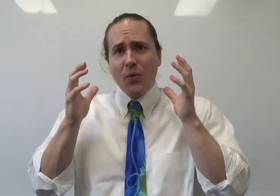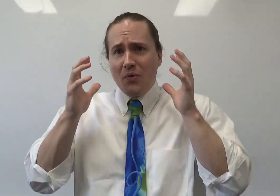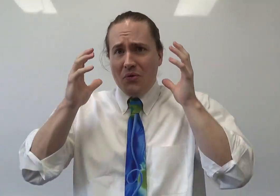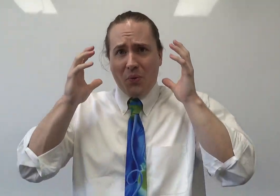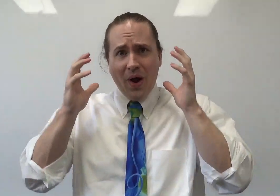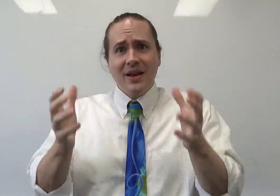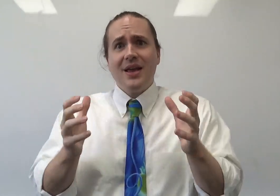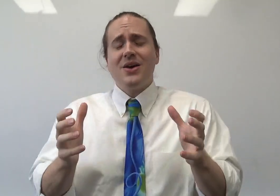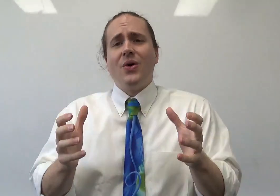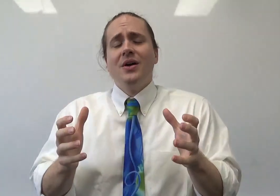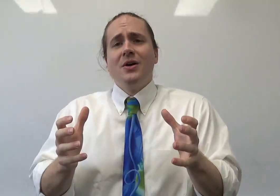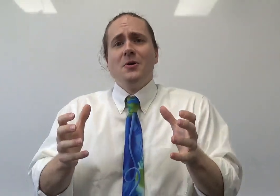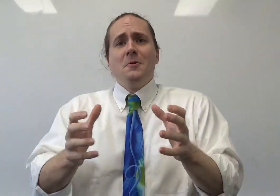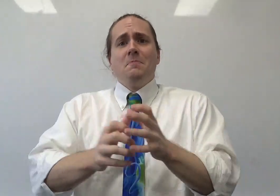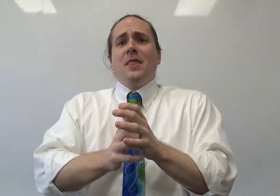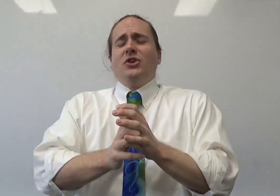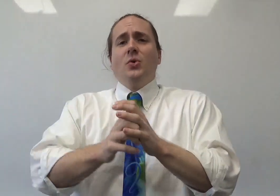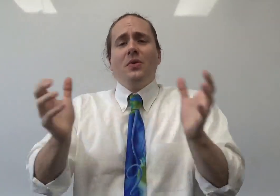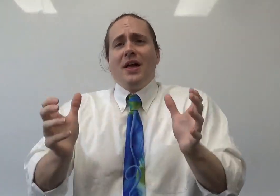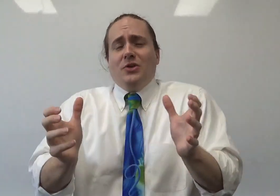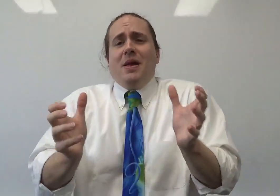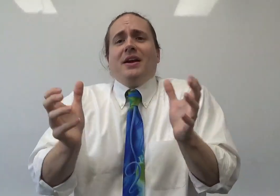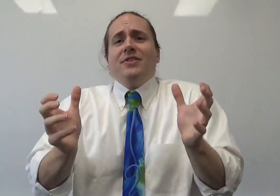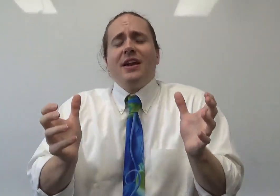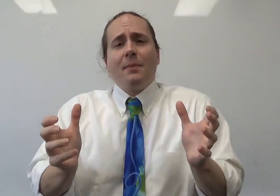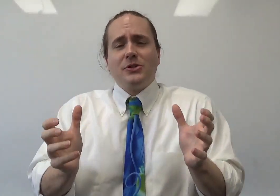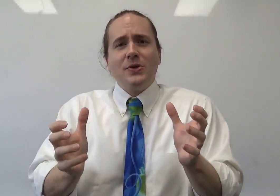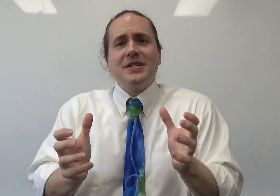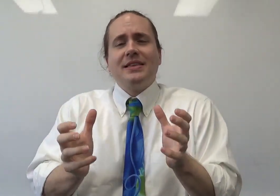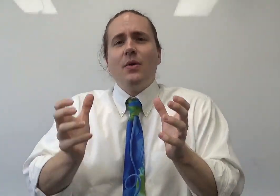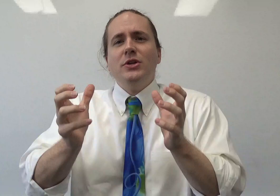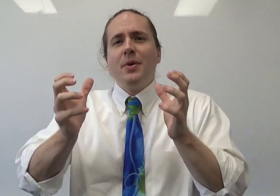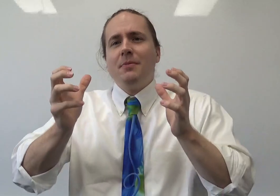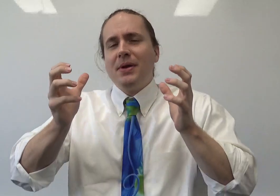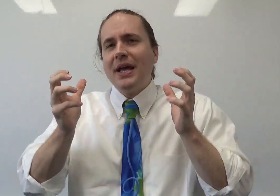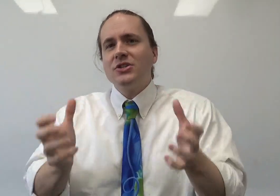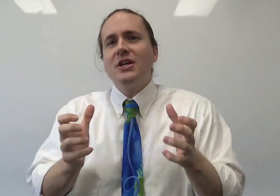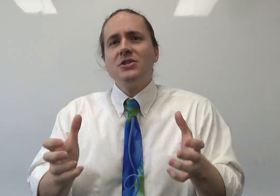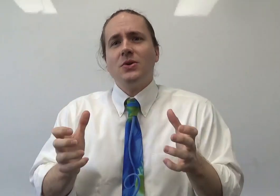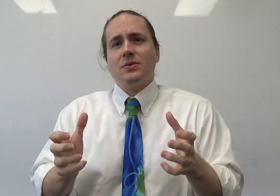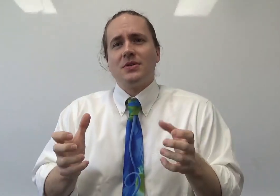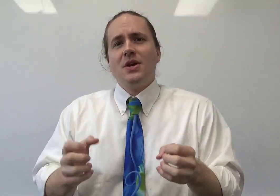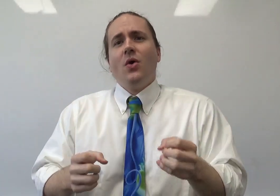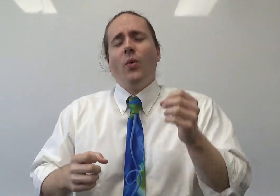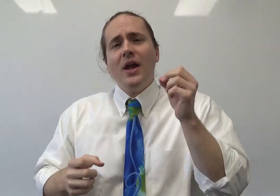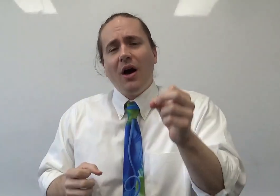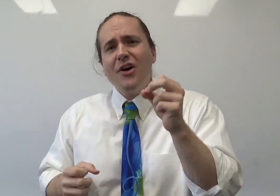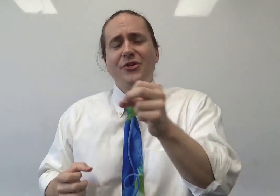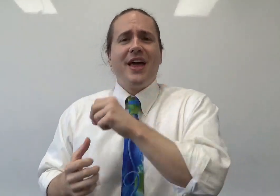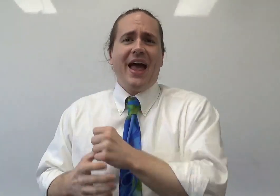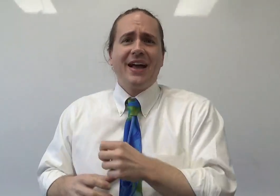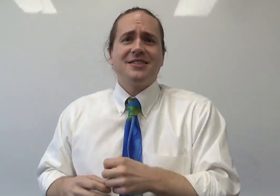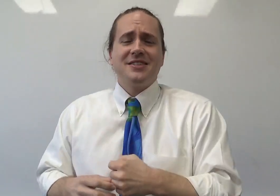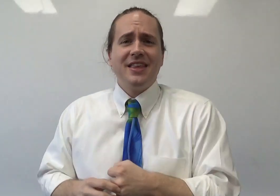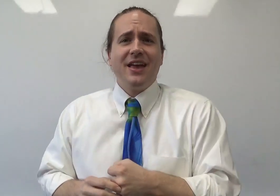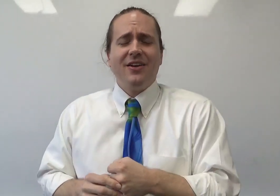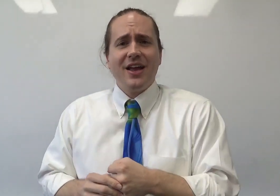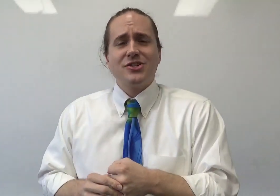right now, you may not even get opportunities like that when you become PhD students. We offer that access to the international